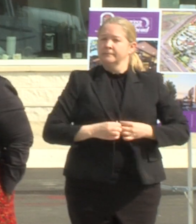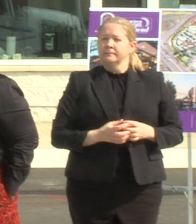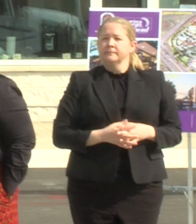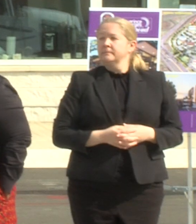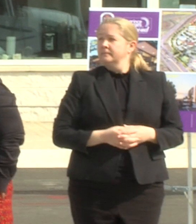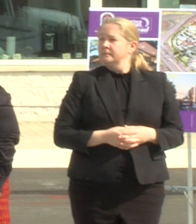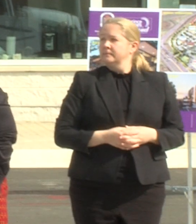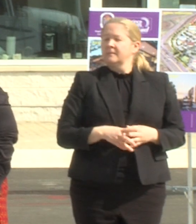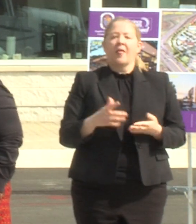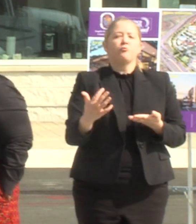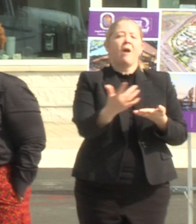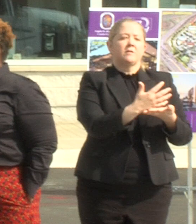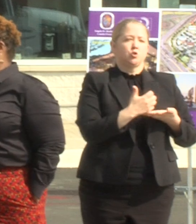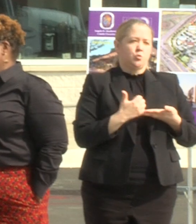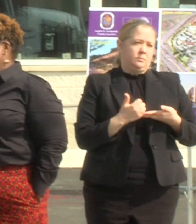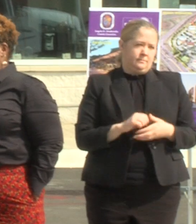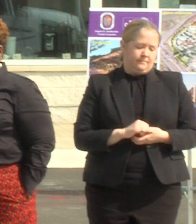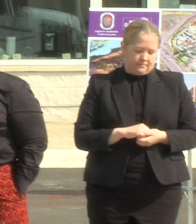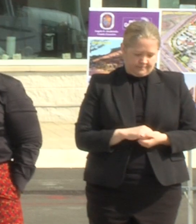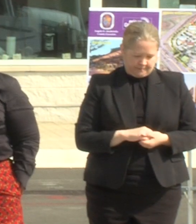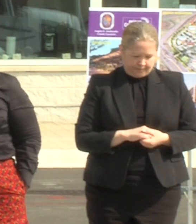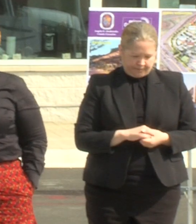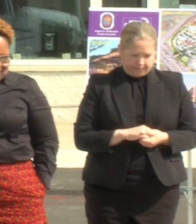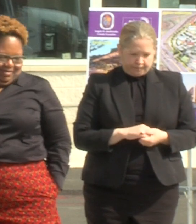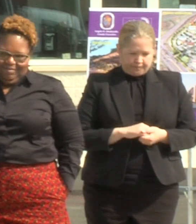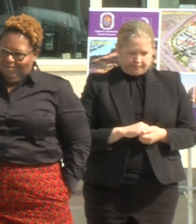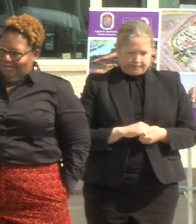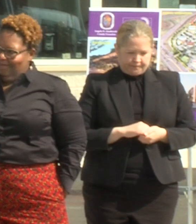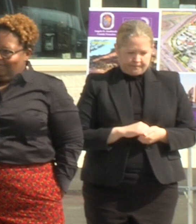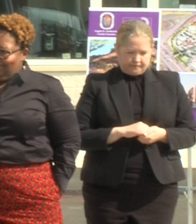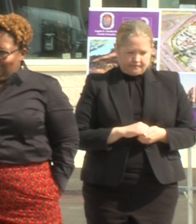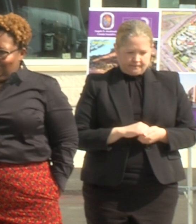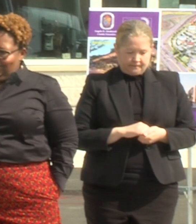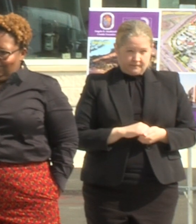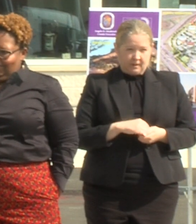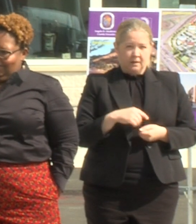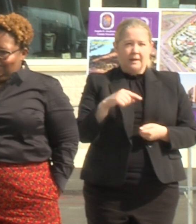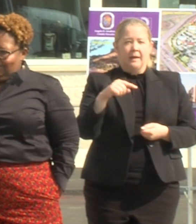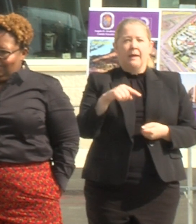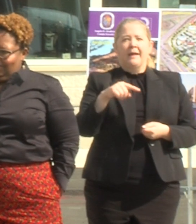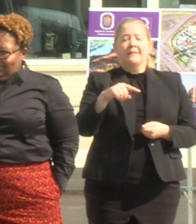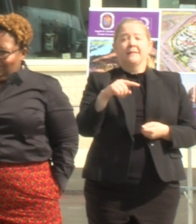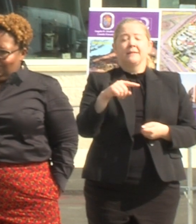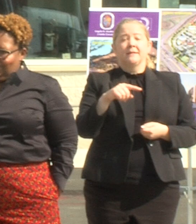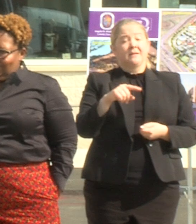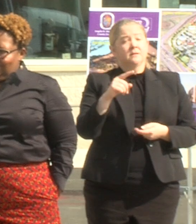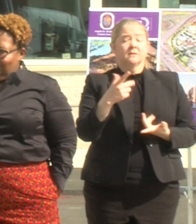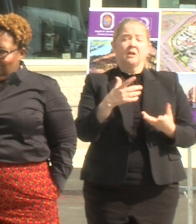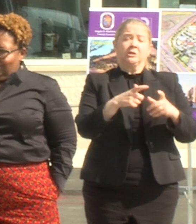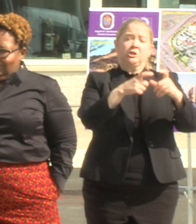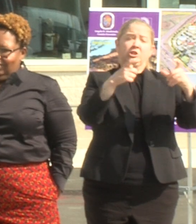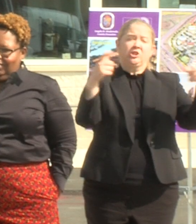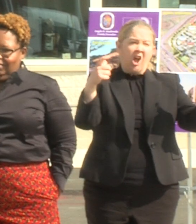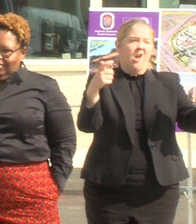the revenue return this is a this is a pretty large